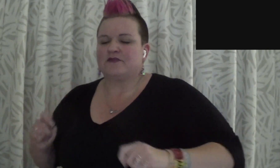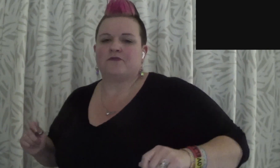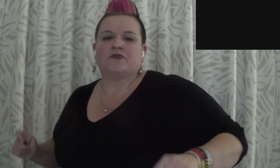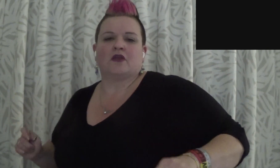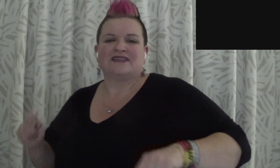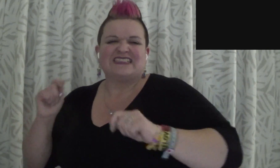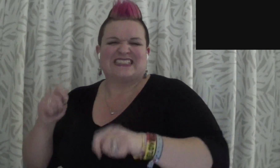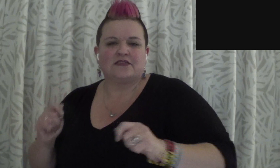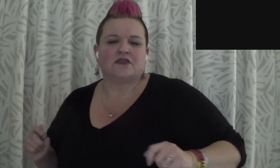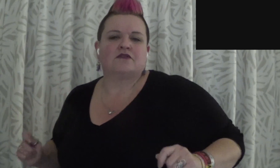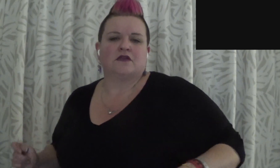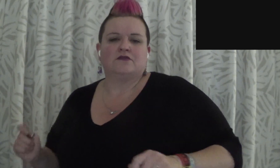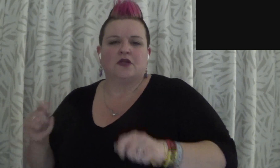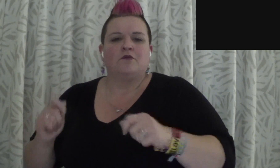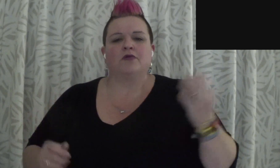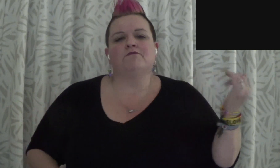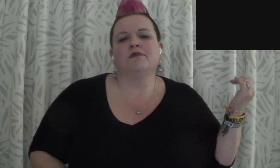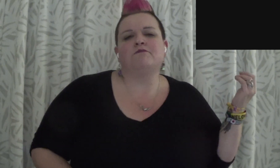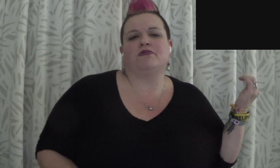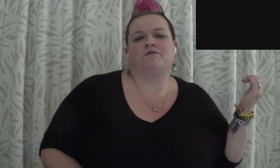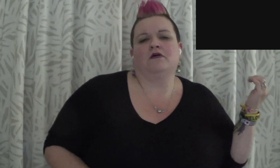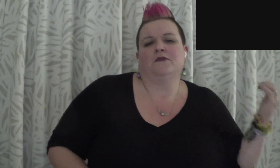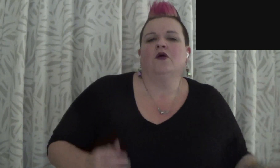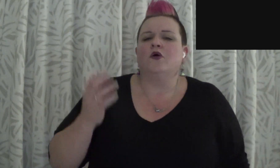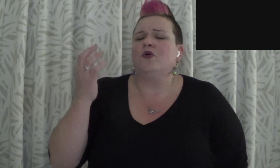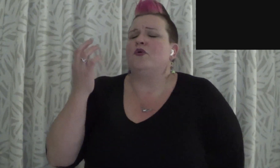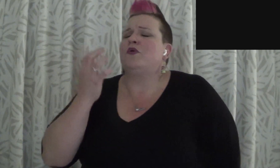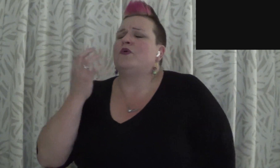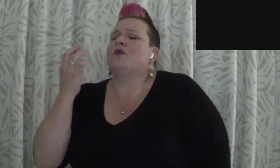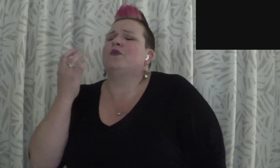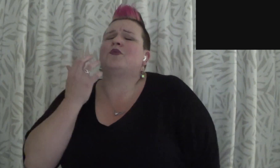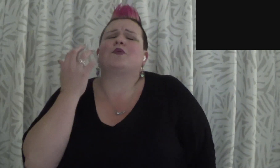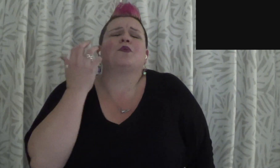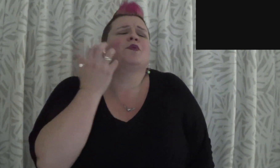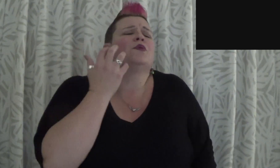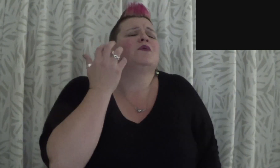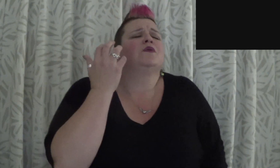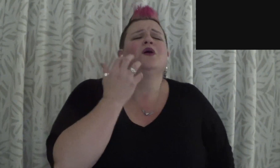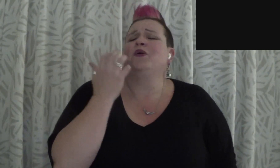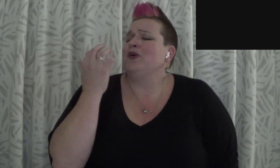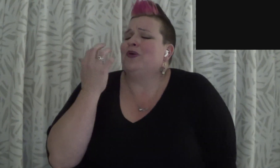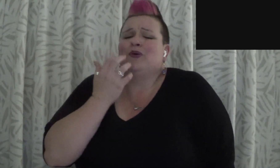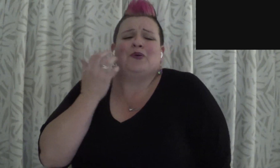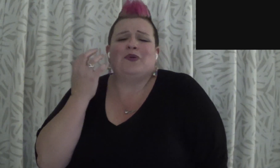I hope I'm about you You've about you It's you Let me help you You're all about me You're all